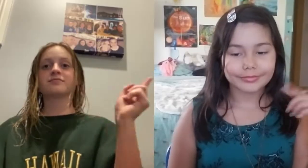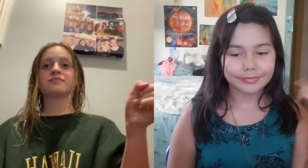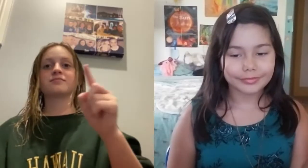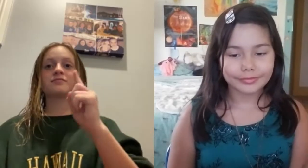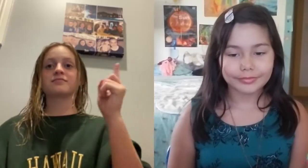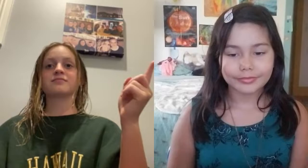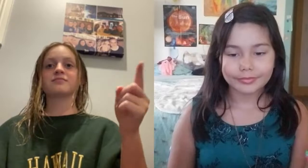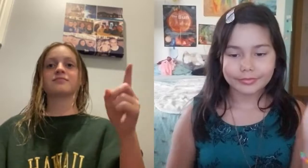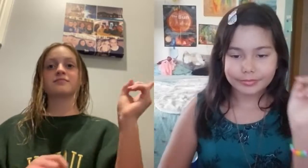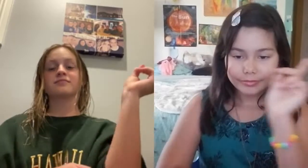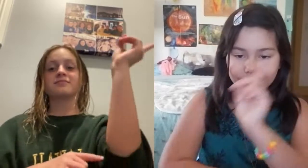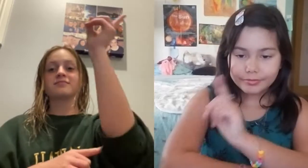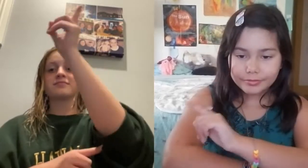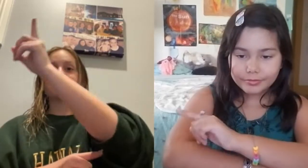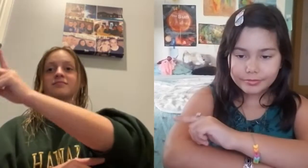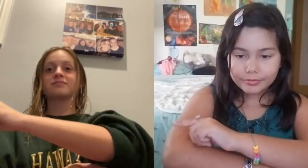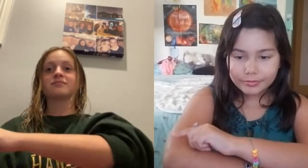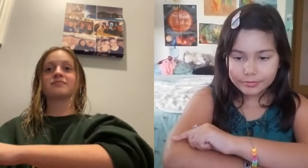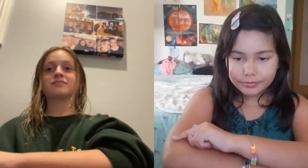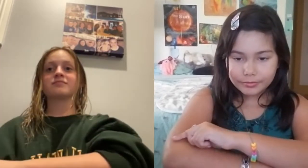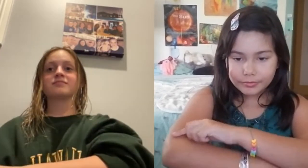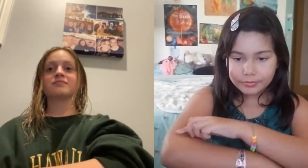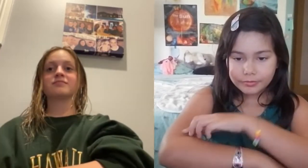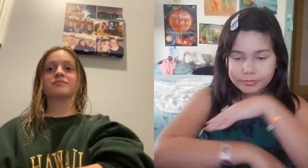always a day away